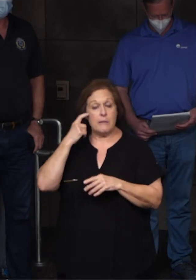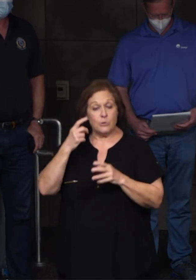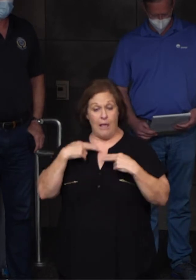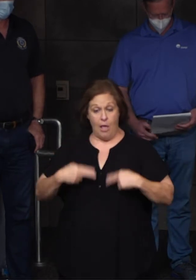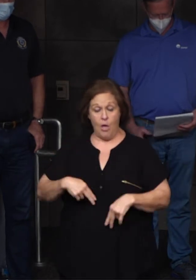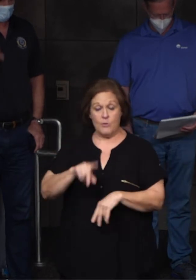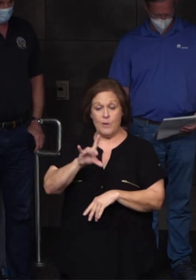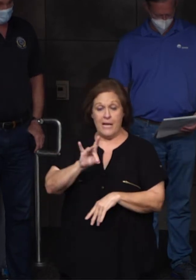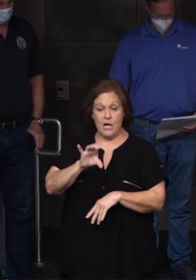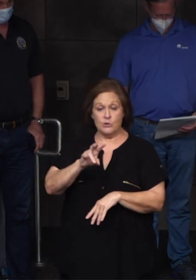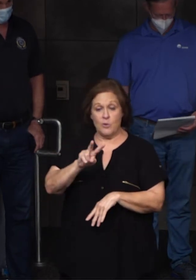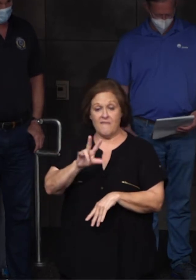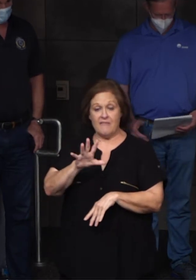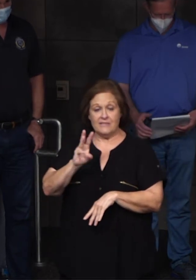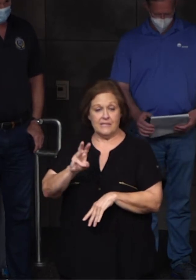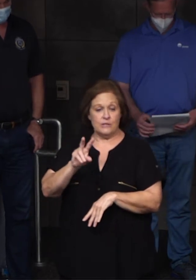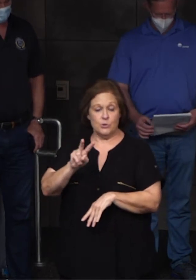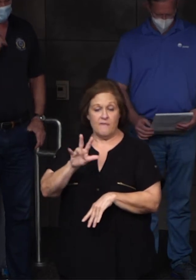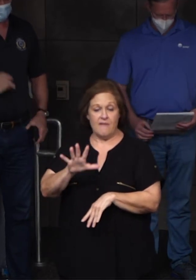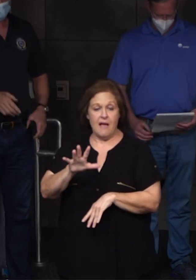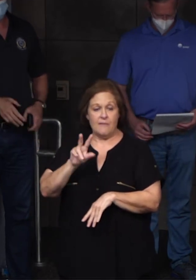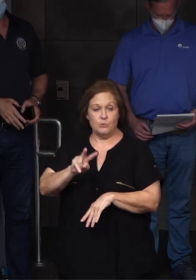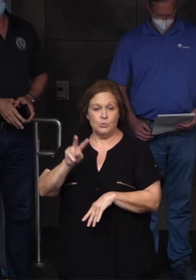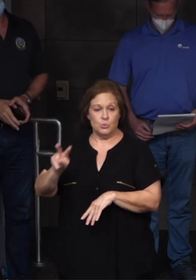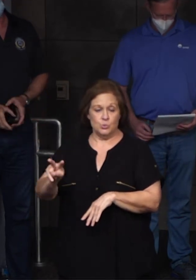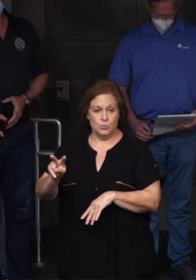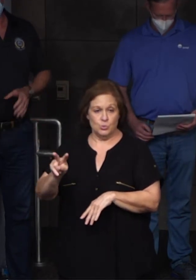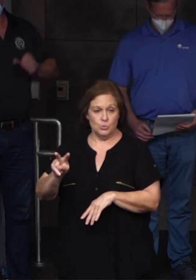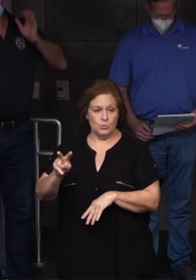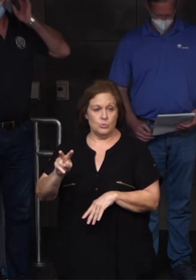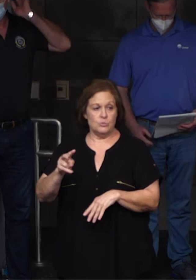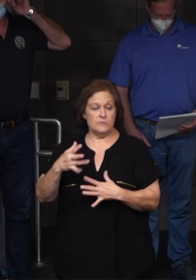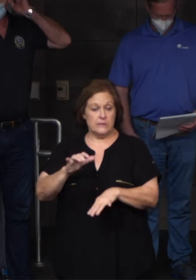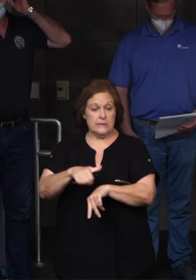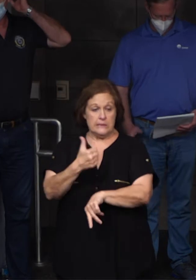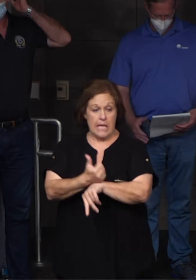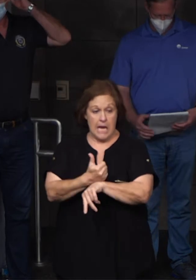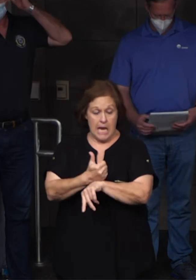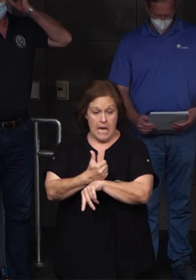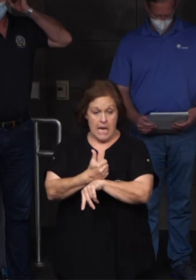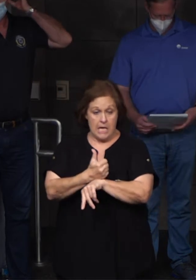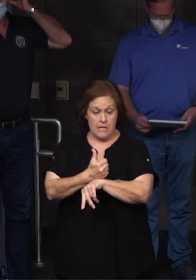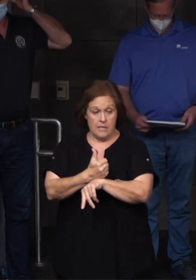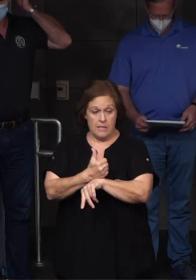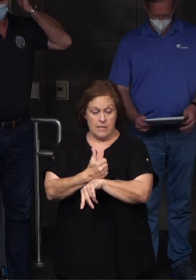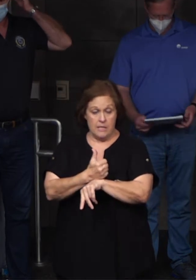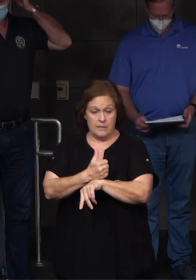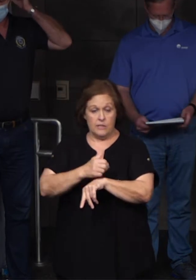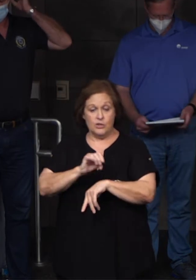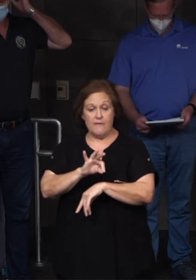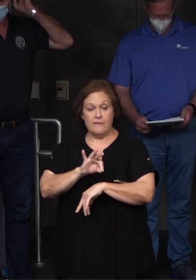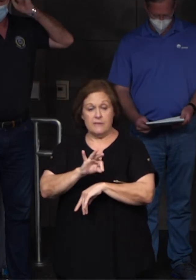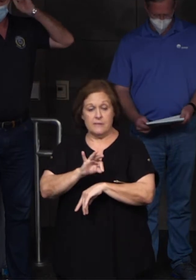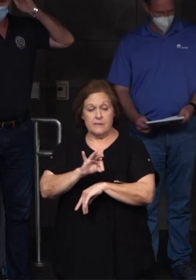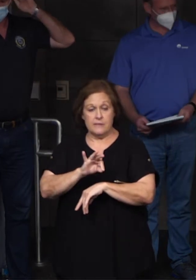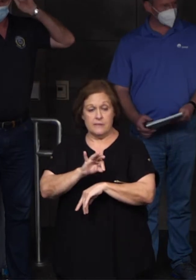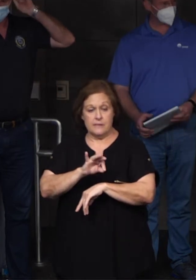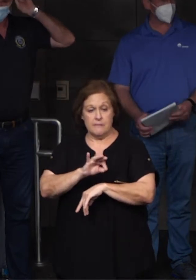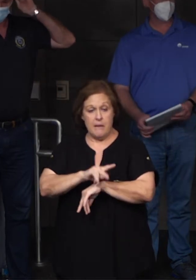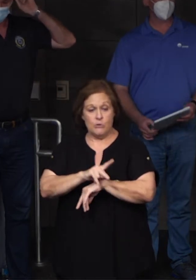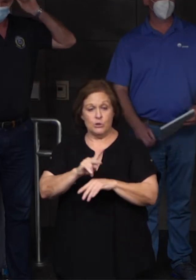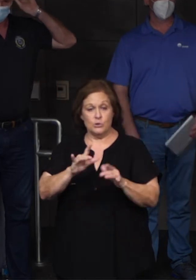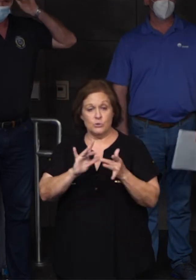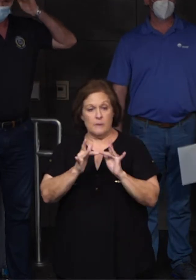-256-2522. We have set up an extension of our Jefferson Parish website